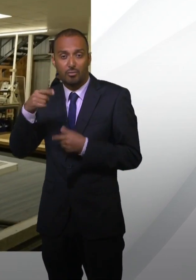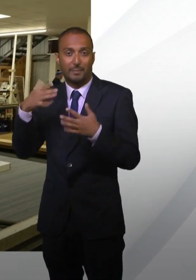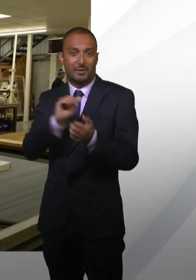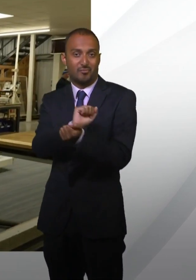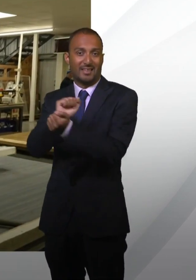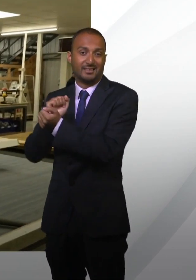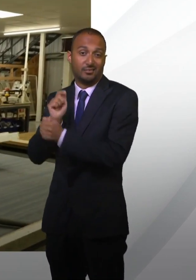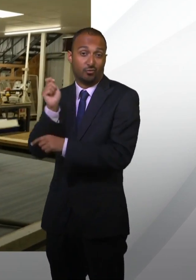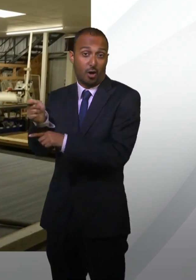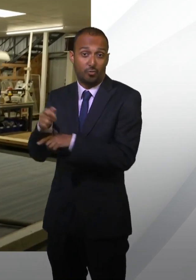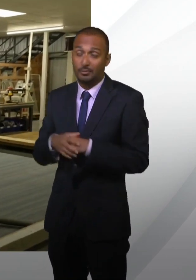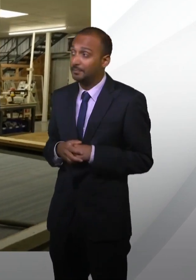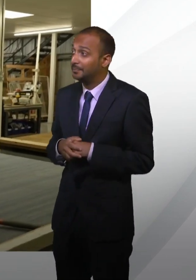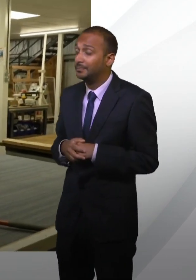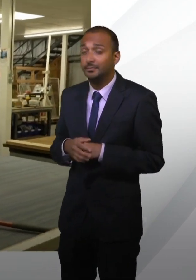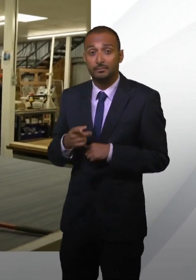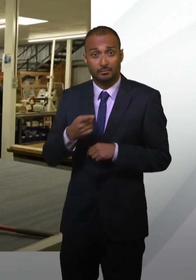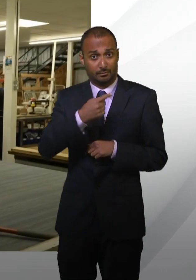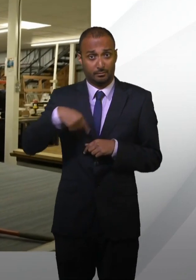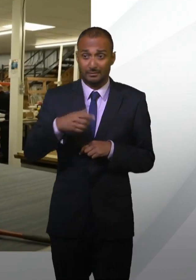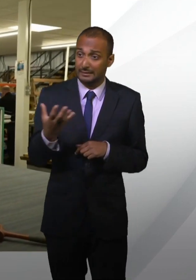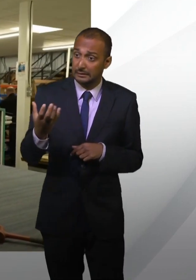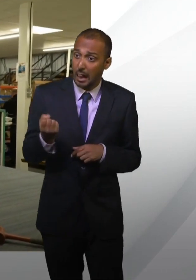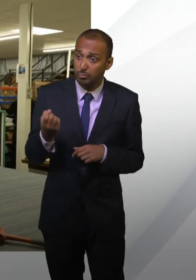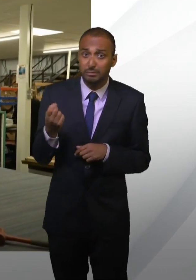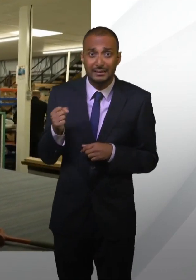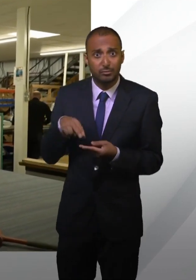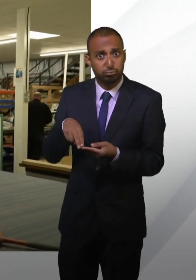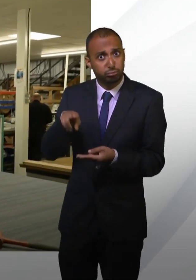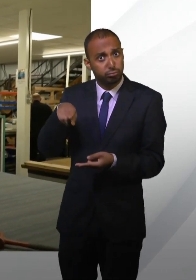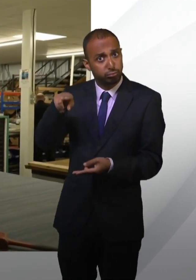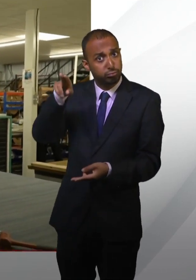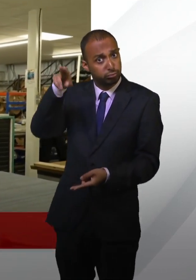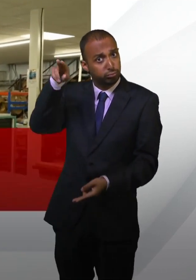Wages have been growing at a record pace according to the latest official figures.